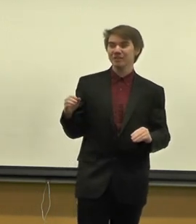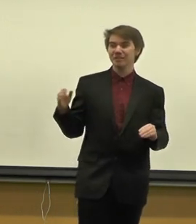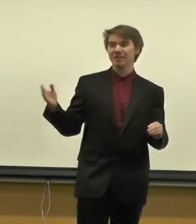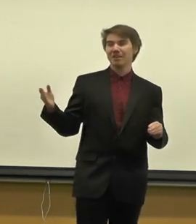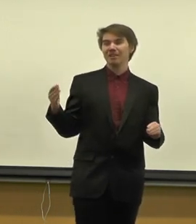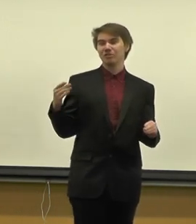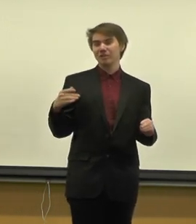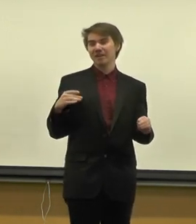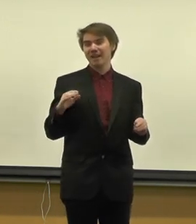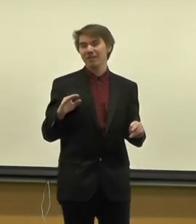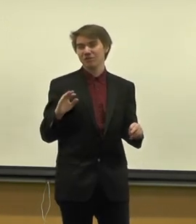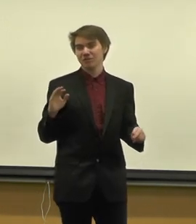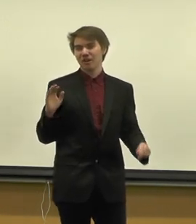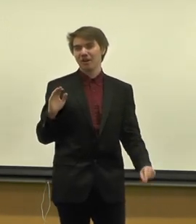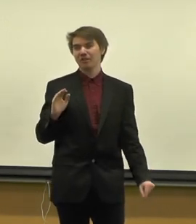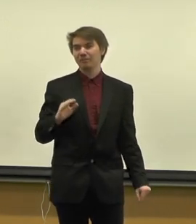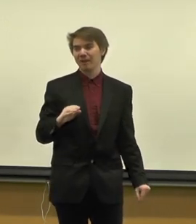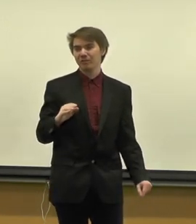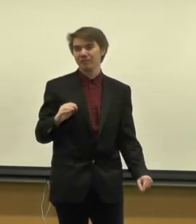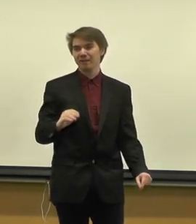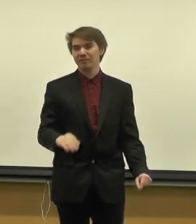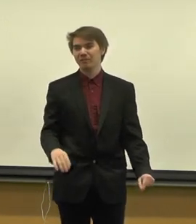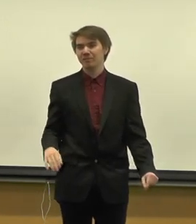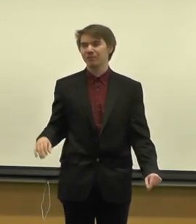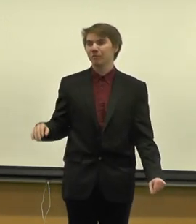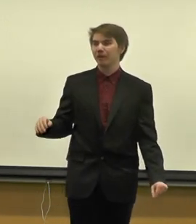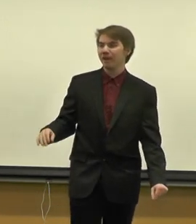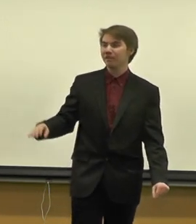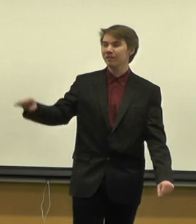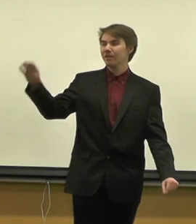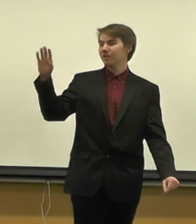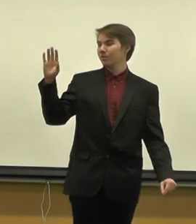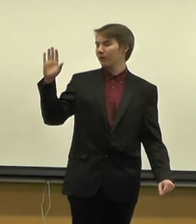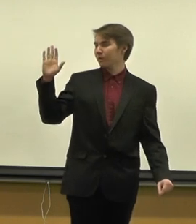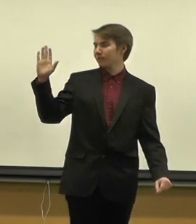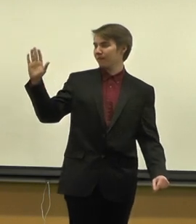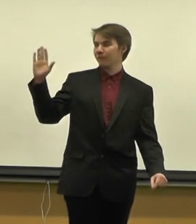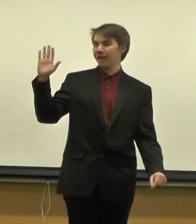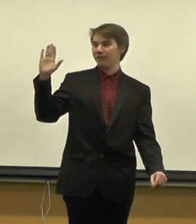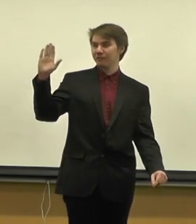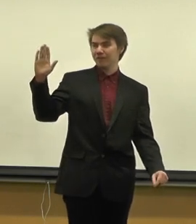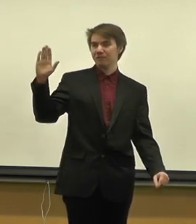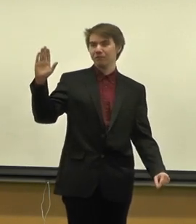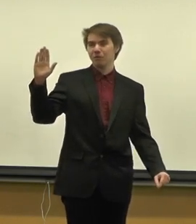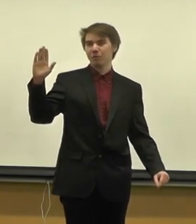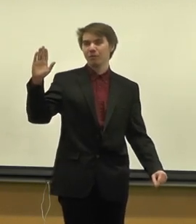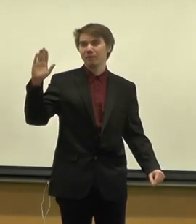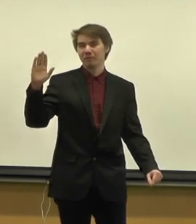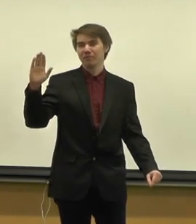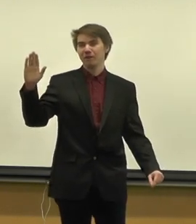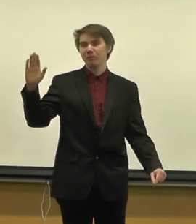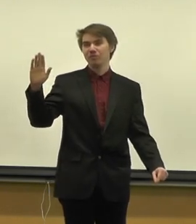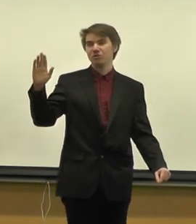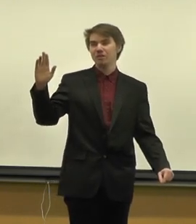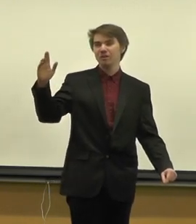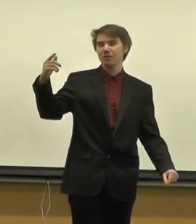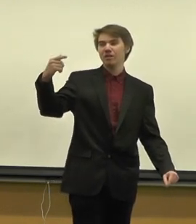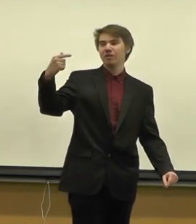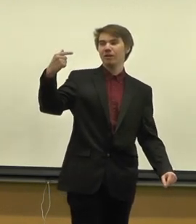G, G and H are special exceptions. Beforehand, you would always have your hand facing forward. But starting with G, you'll